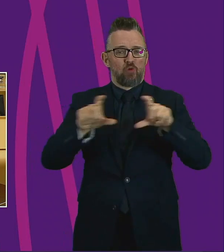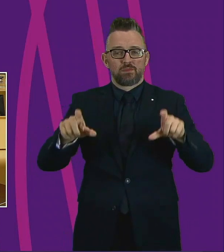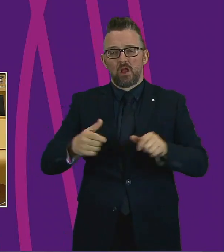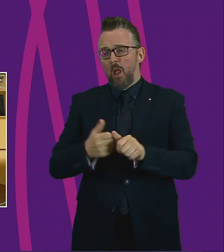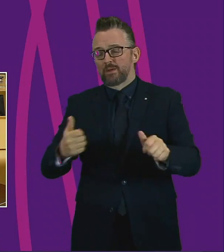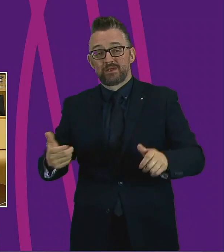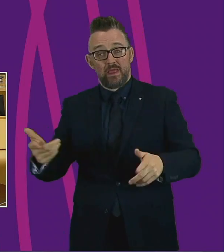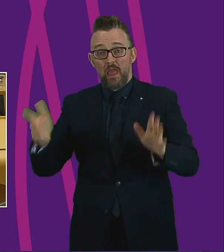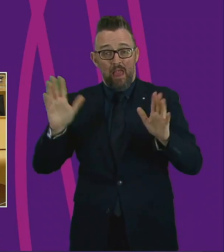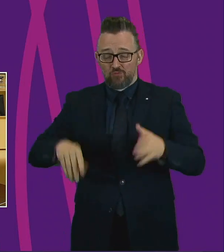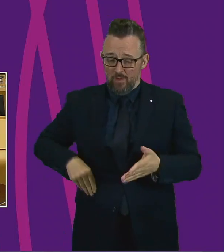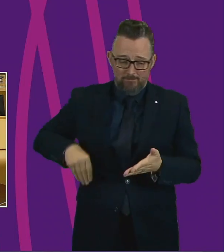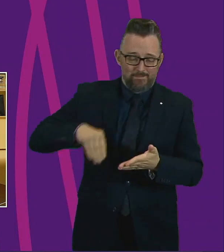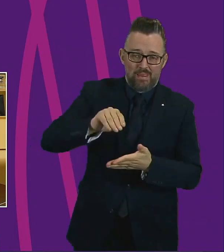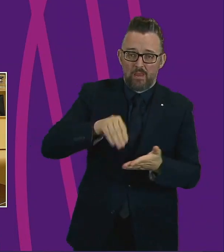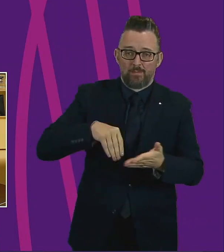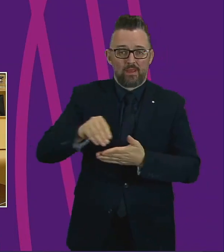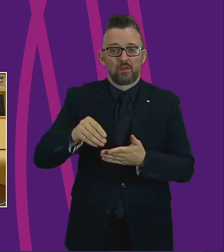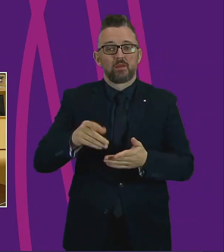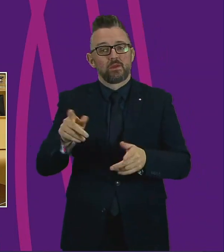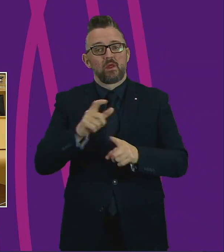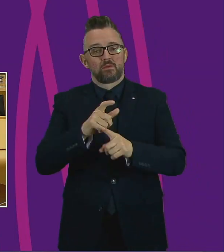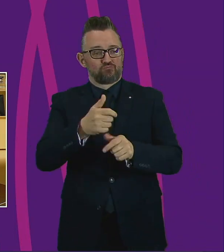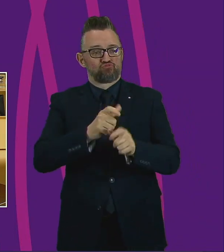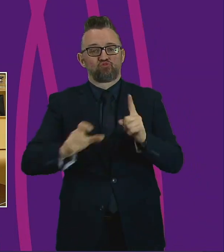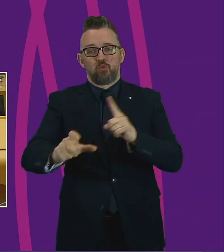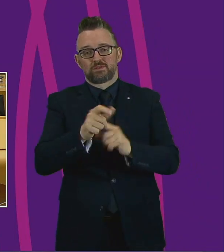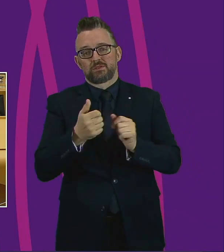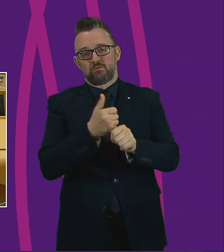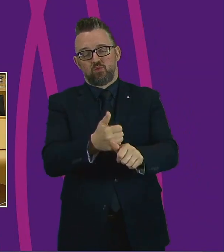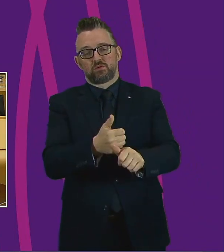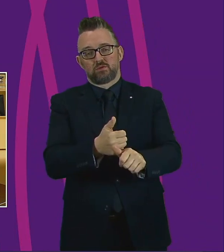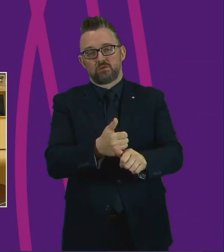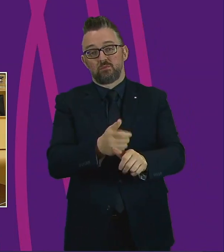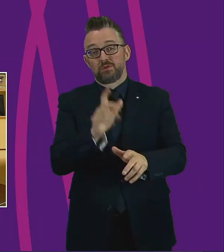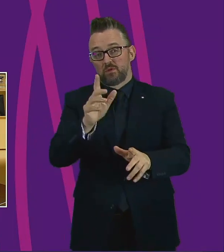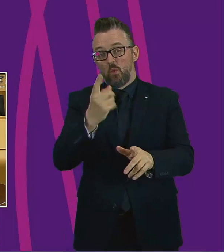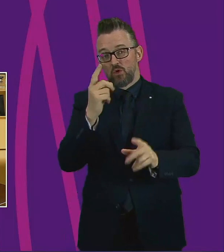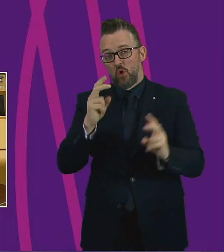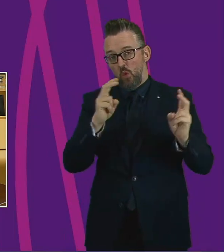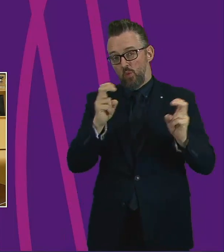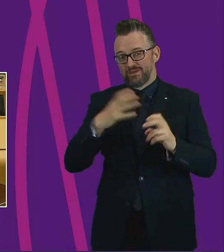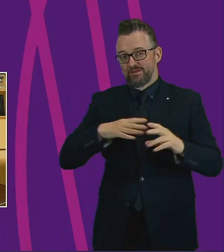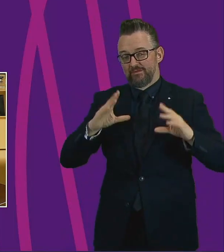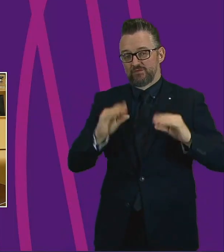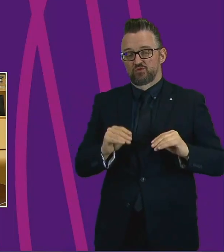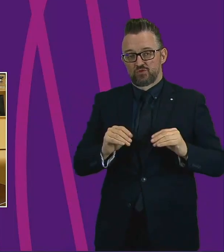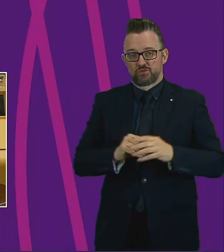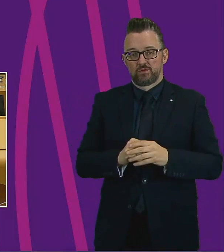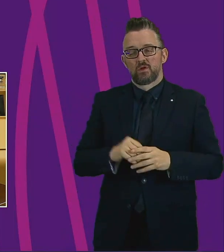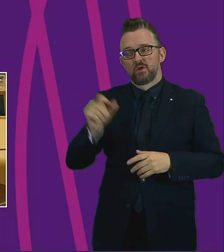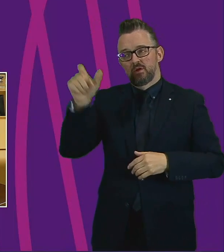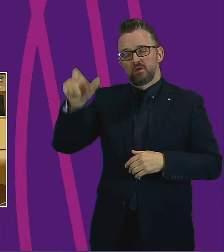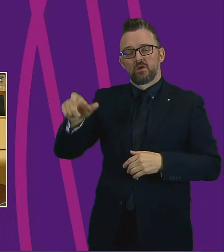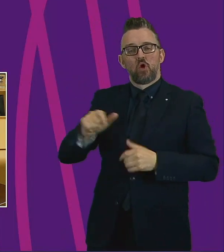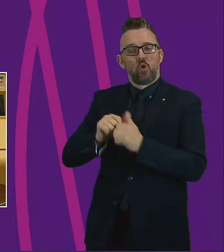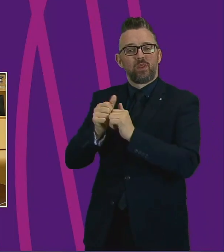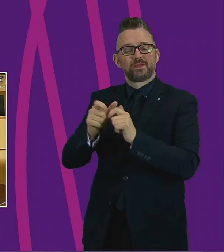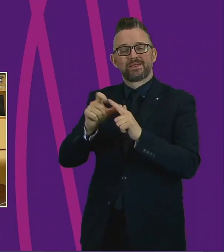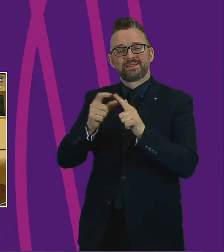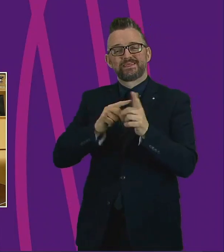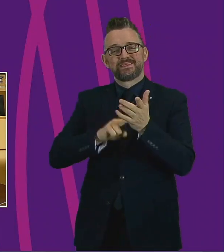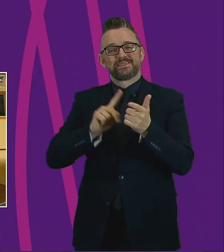They must continue to support communities. And I just wanted to close with this quote. It's from a colleague of mine, Dave Watson, who blogged for